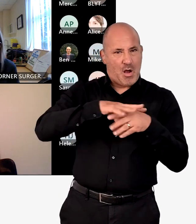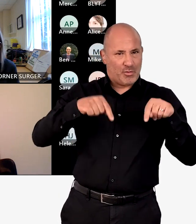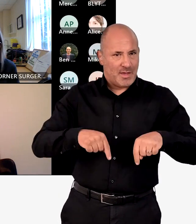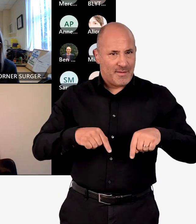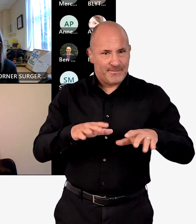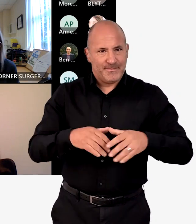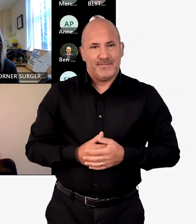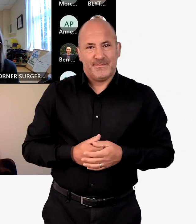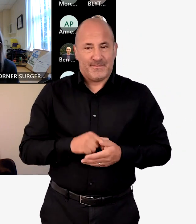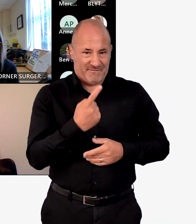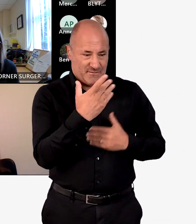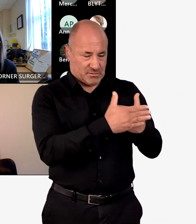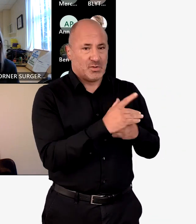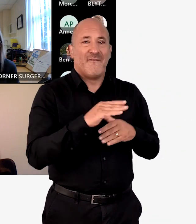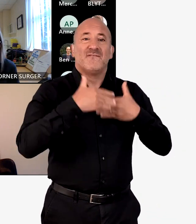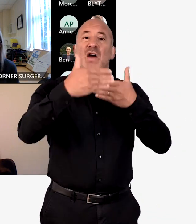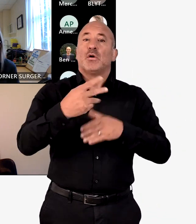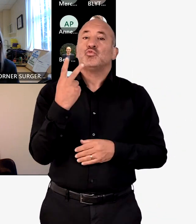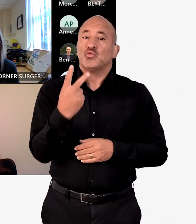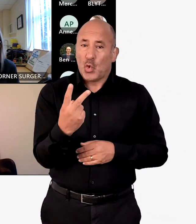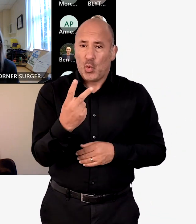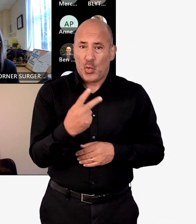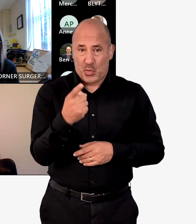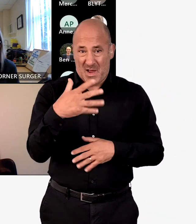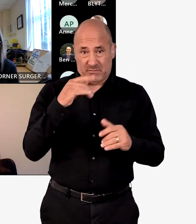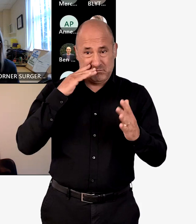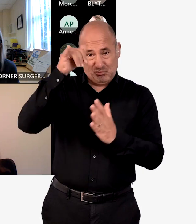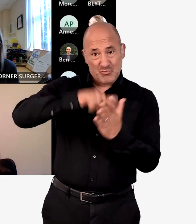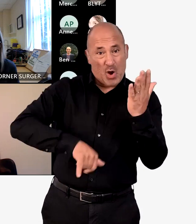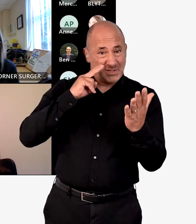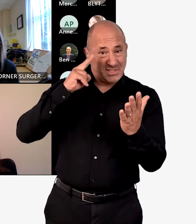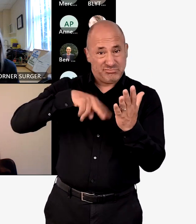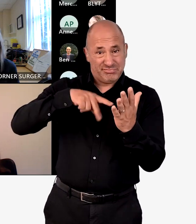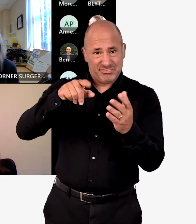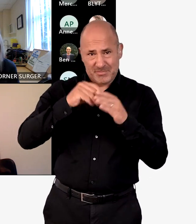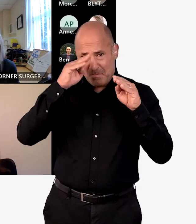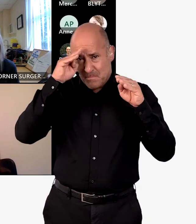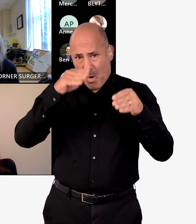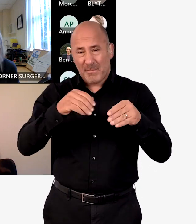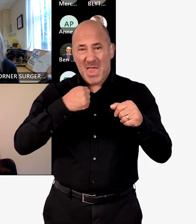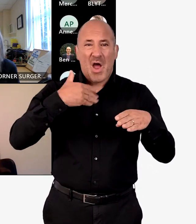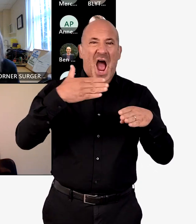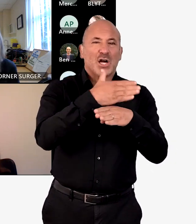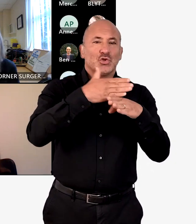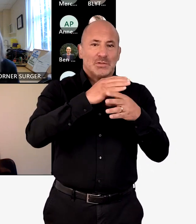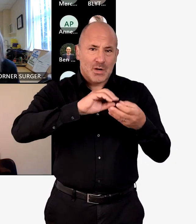set and create for the NHS in South West London. Phase two, which you now have the full document in front of you,